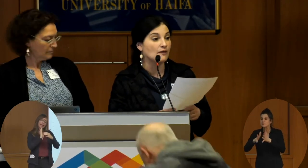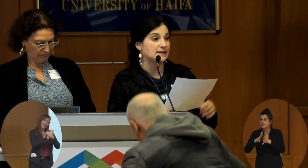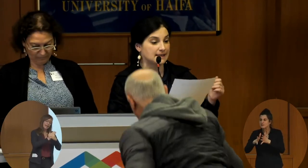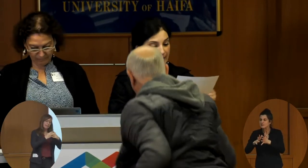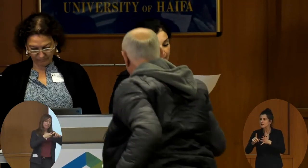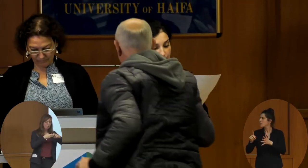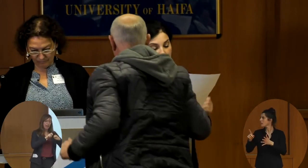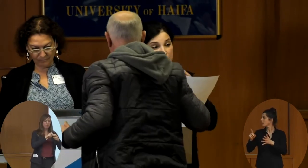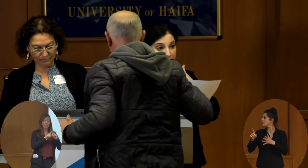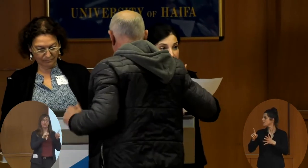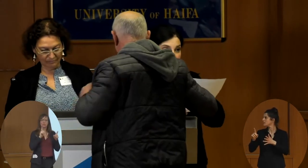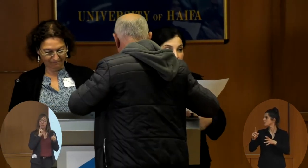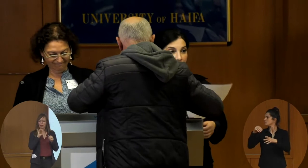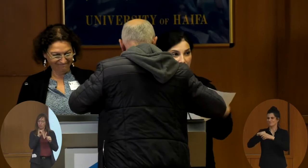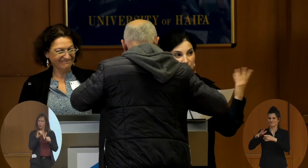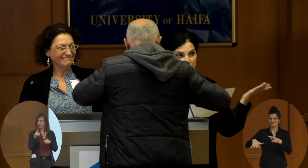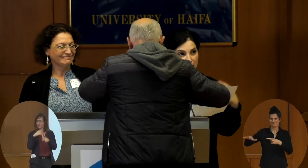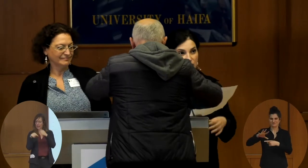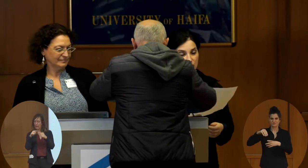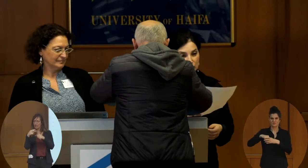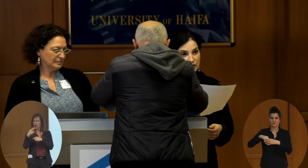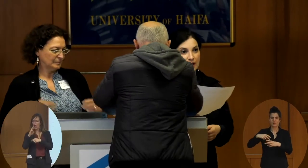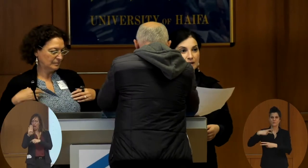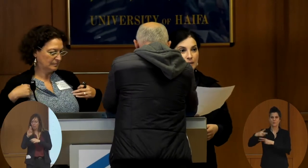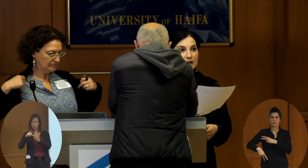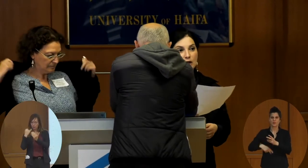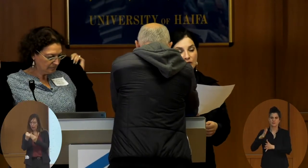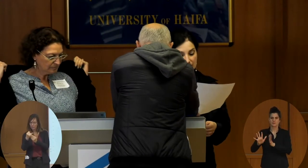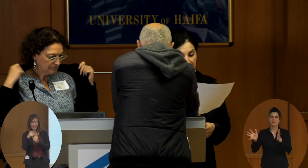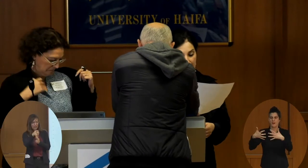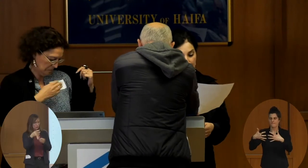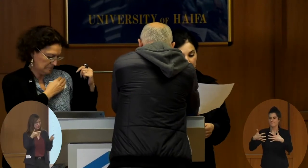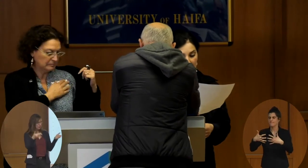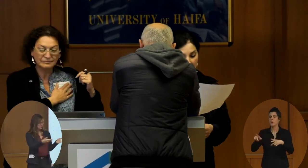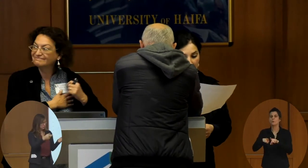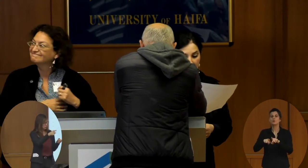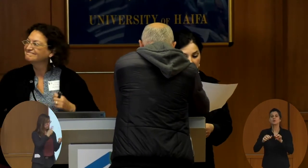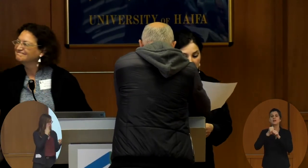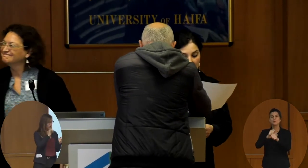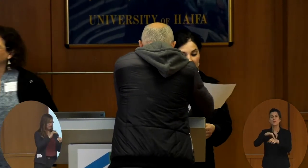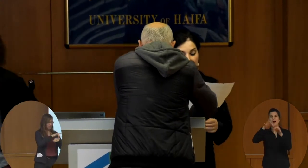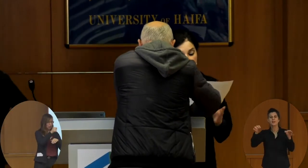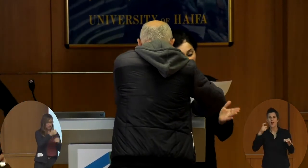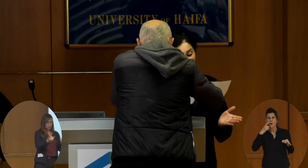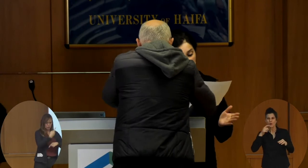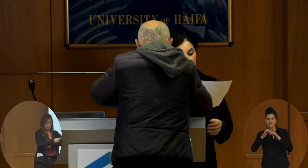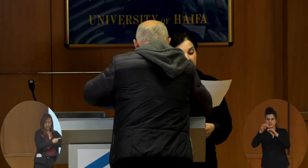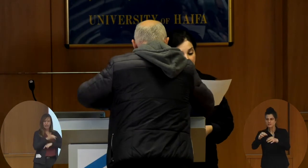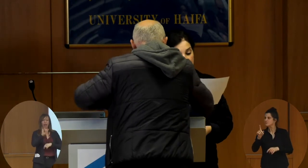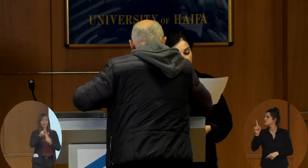of the Sign Hub project that we introduced at the beginning of the day. Doran this project connects